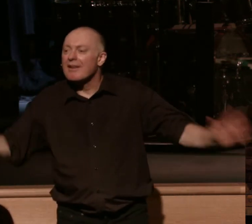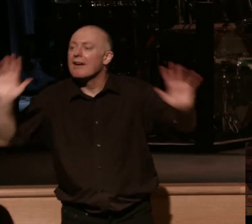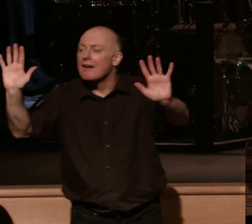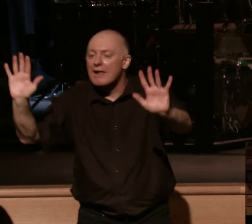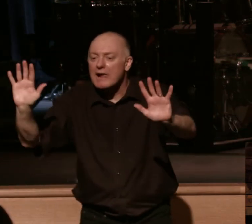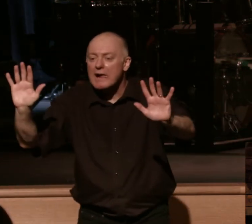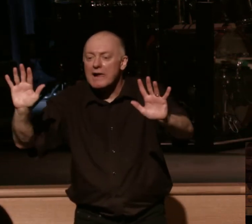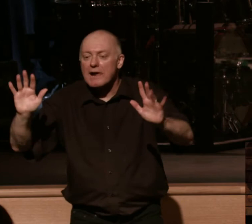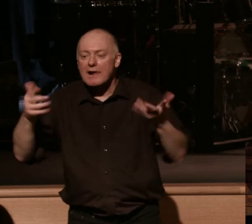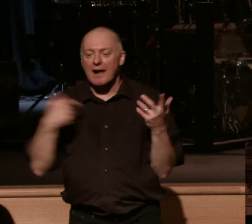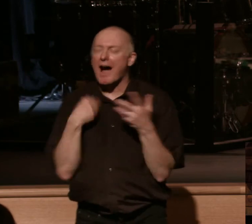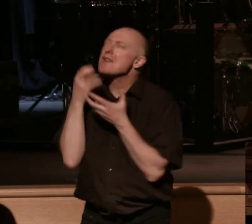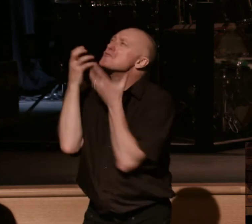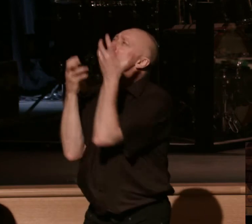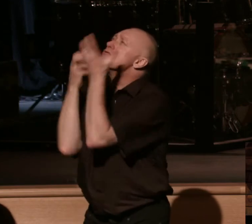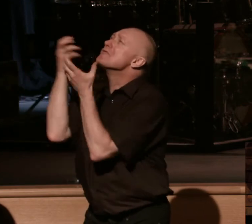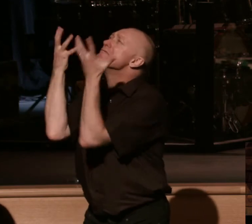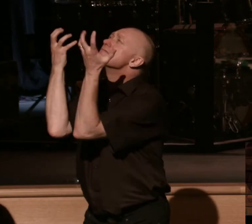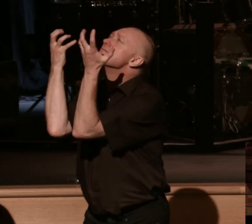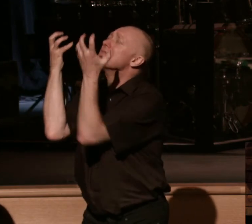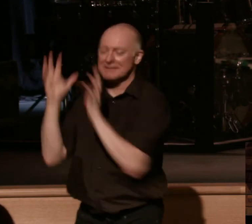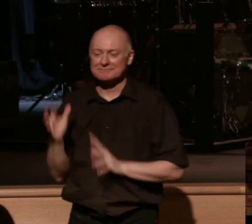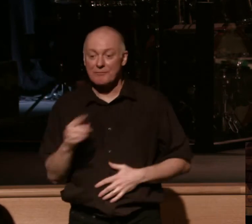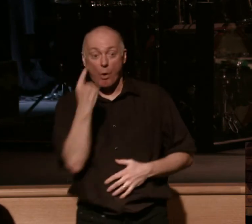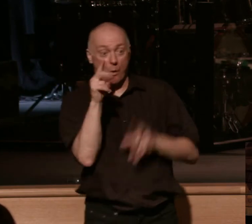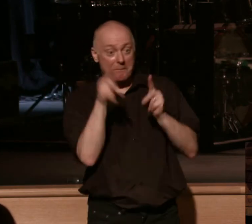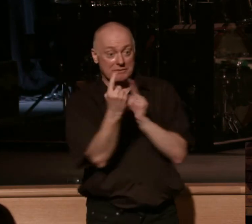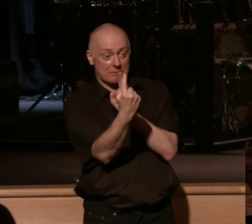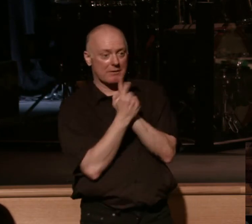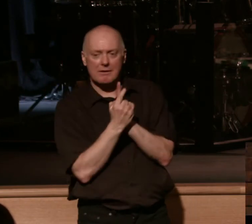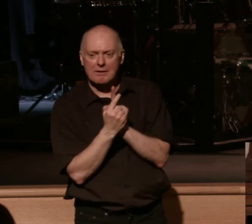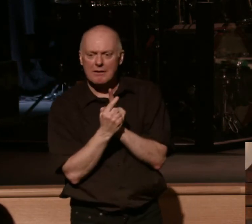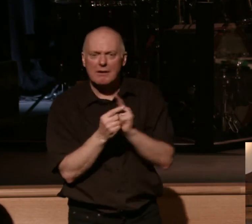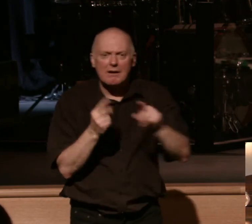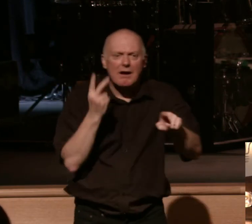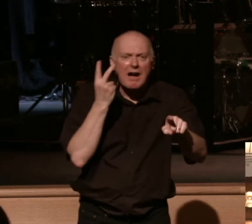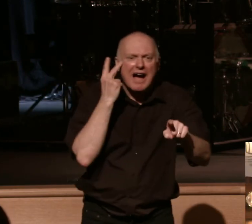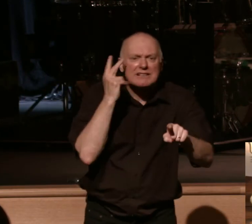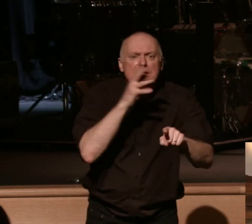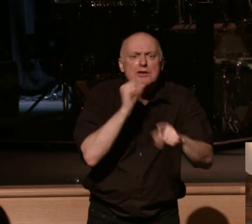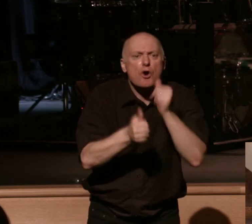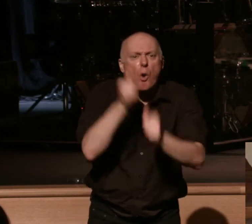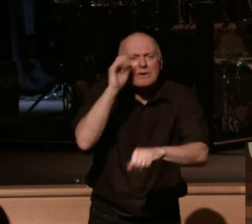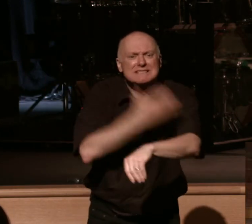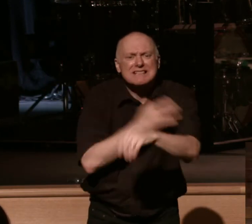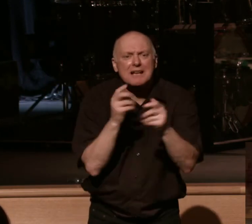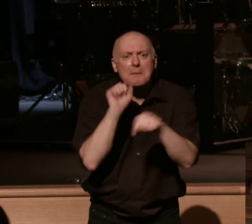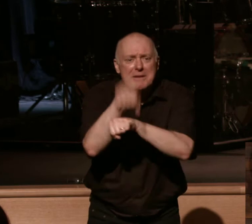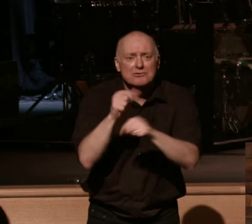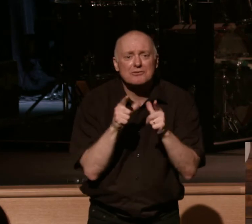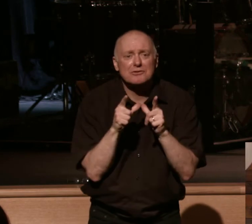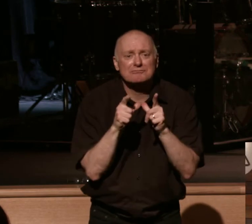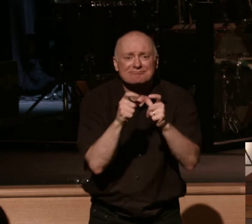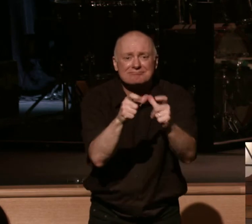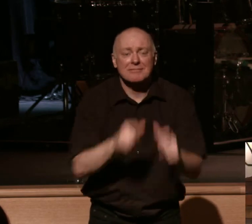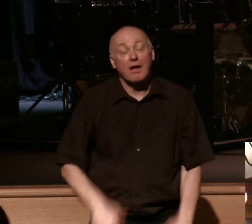groaning you know I remember another guy in kind of conversation says hey I see your oldest son now can beat you in a race I'm just like man yes that's true